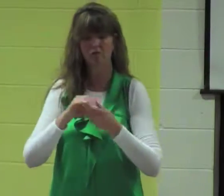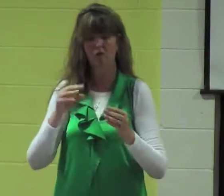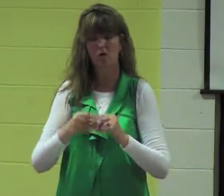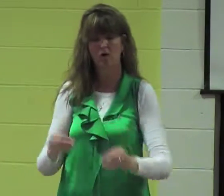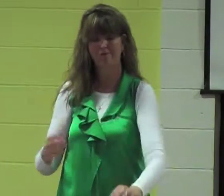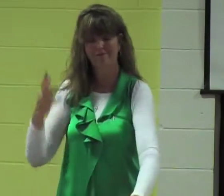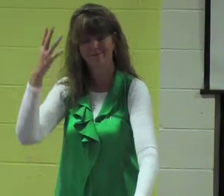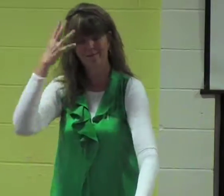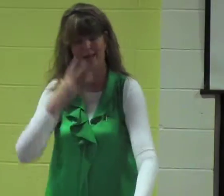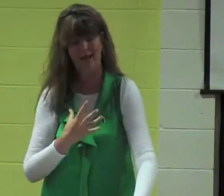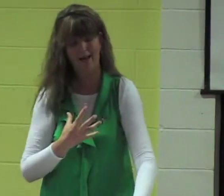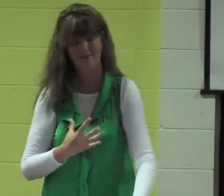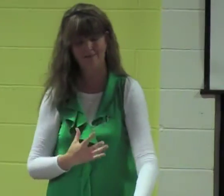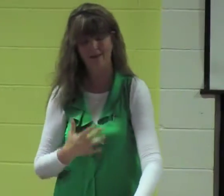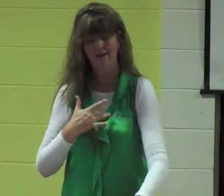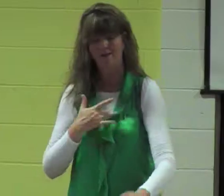The Greeks searched for wisdom